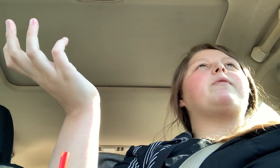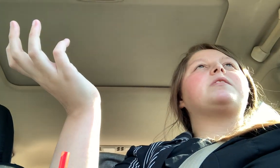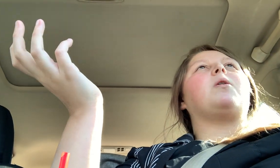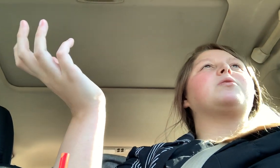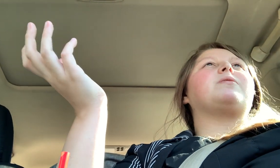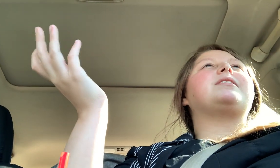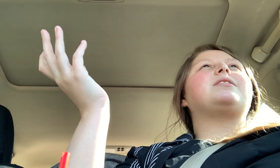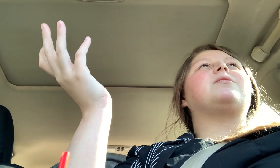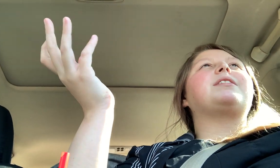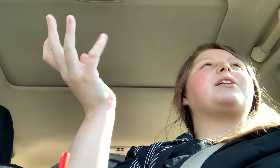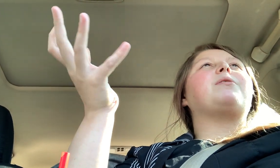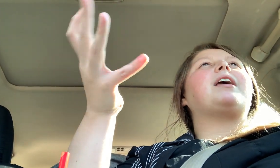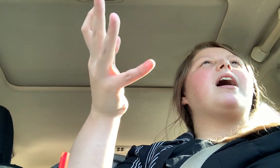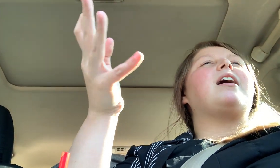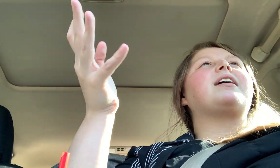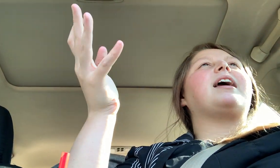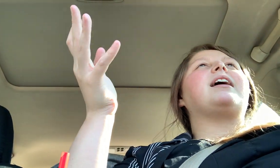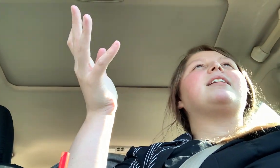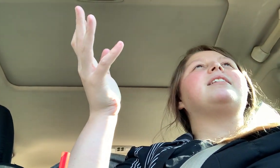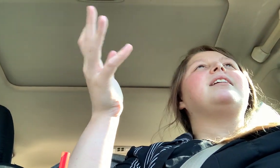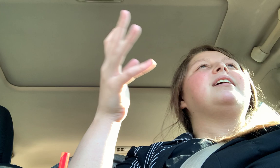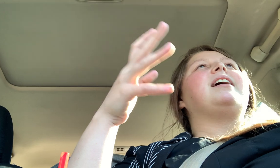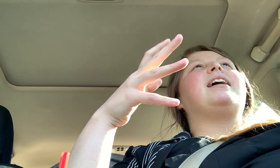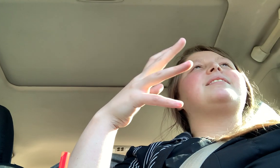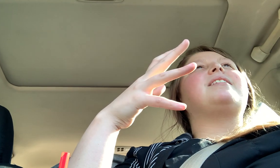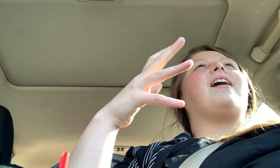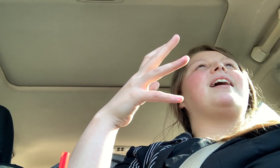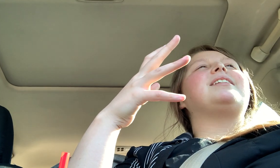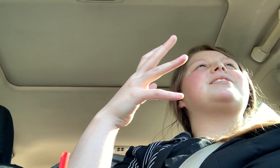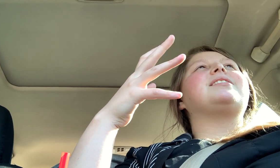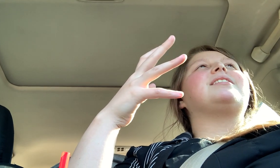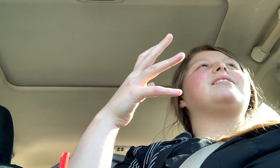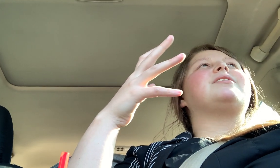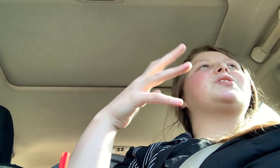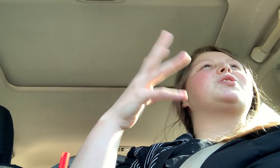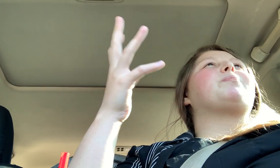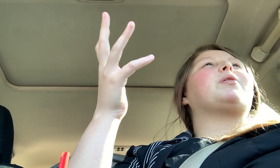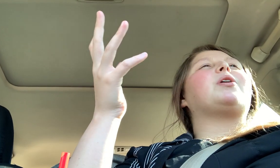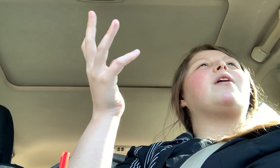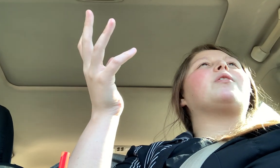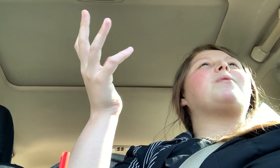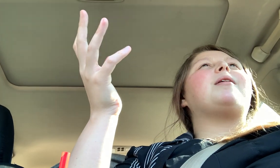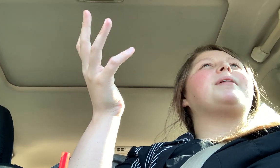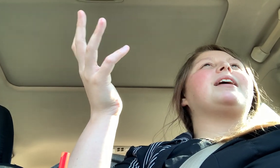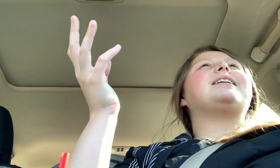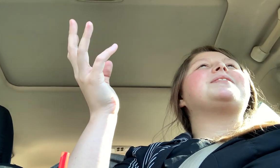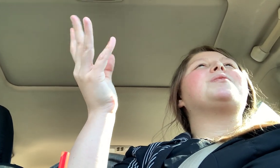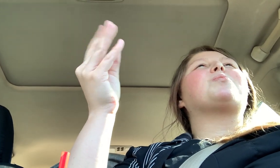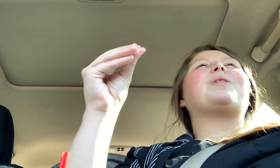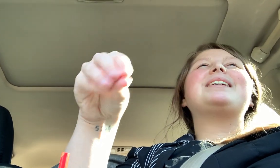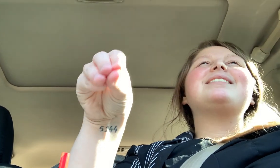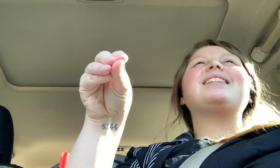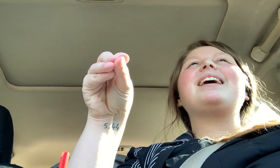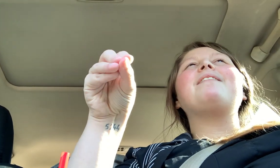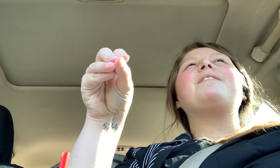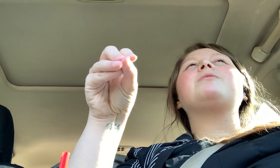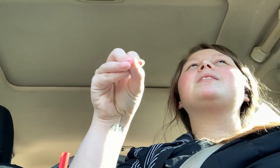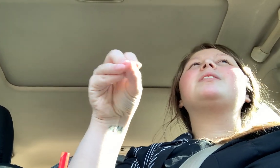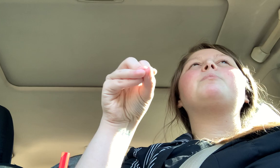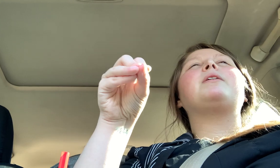weeks old. So he's still, you know, young and it's not super overwhelming until recently. I felt a little bit